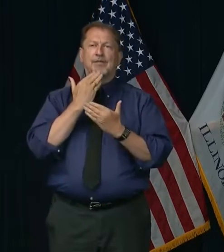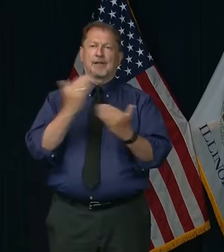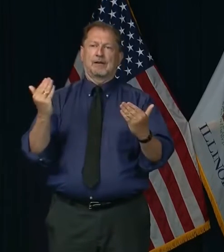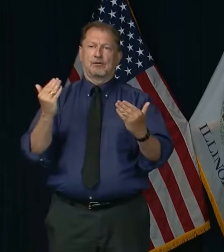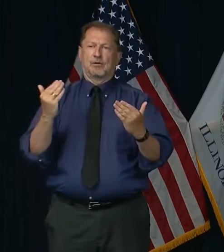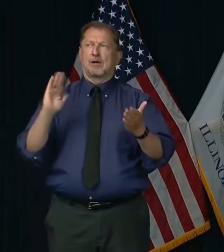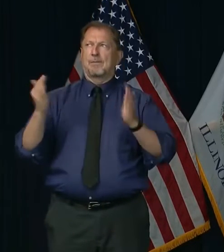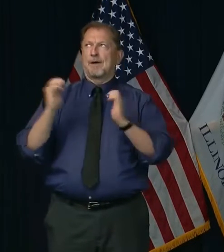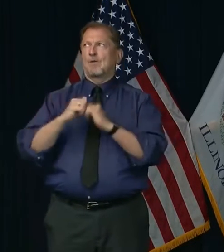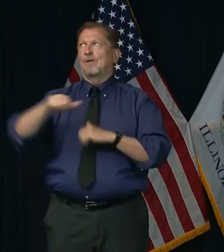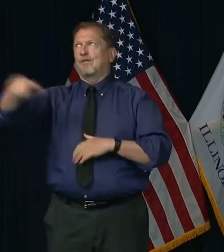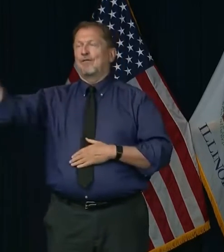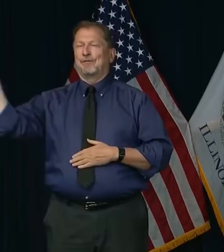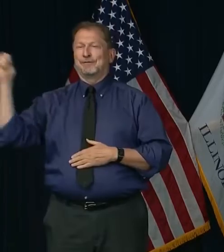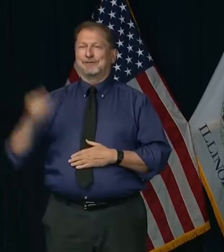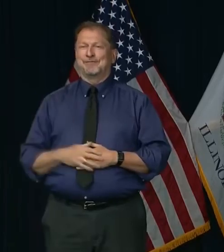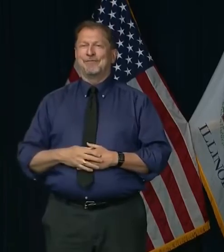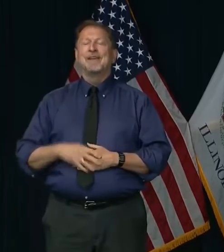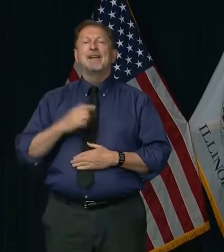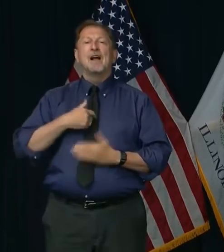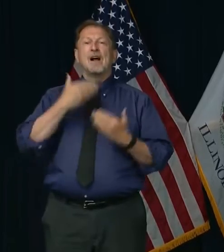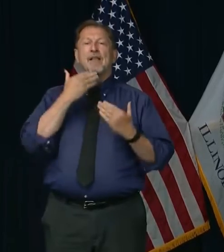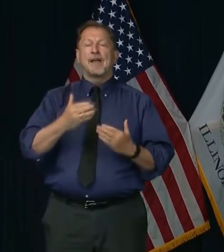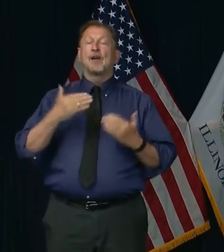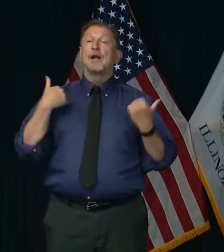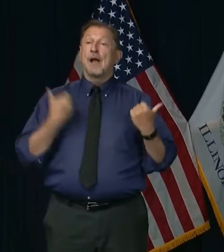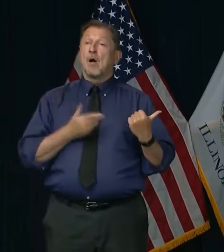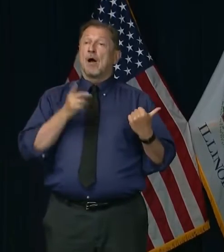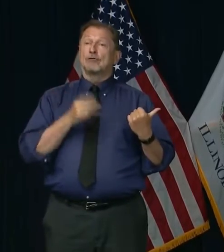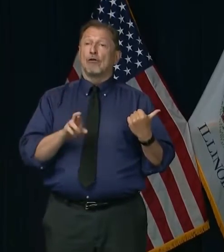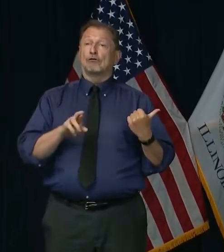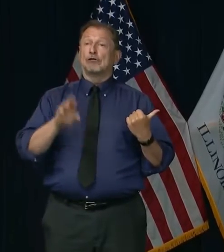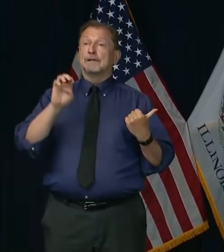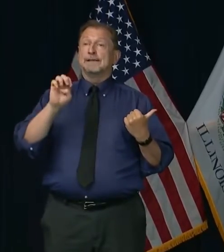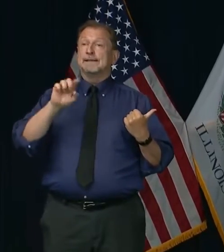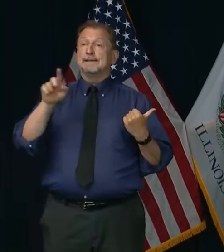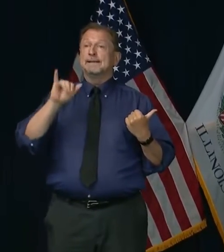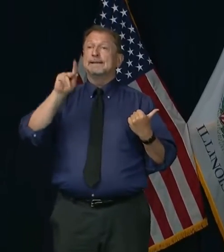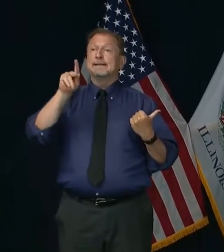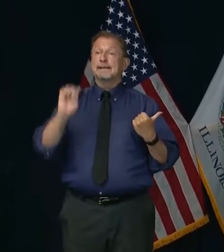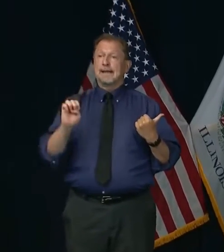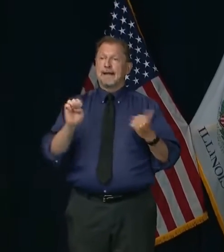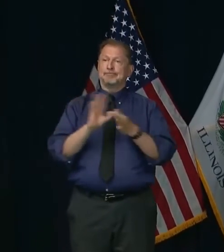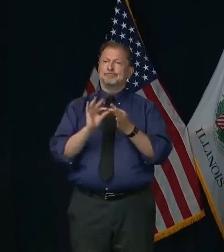to turn it over to IDPH Director Dr. Ngozi Ezeke with today's medical update. Doctor.